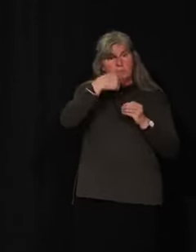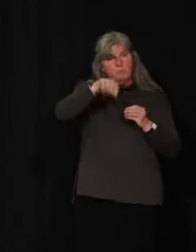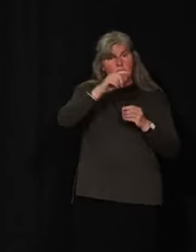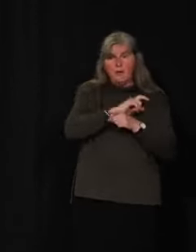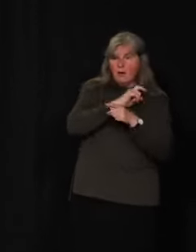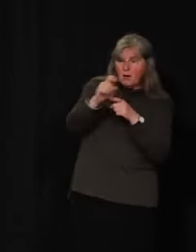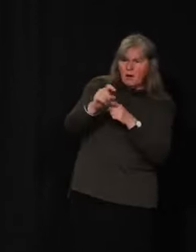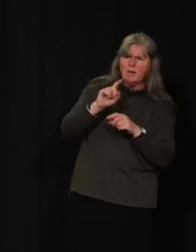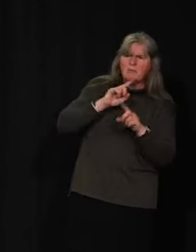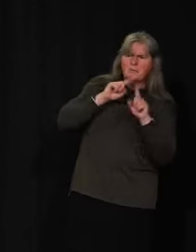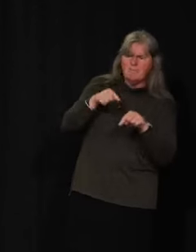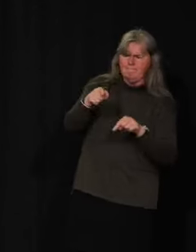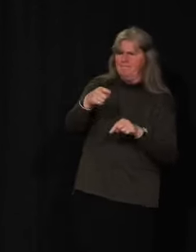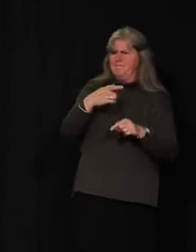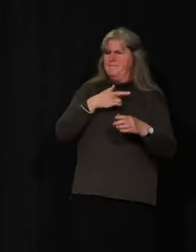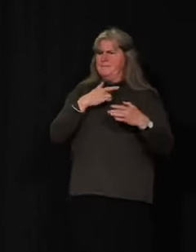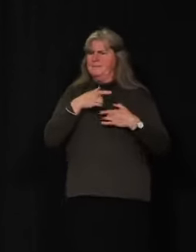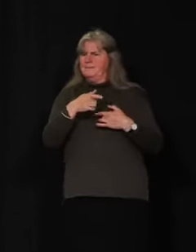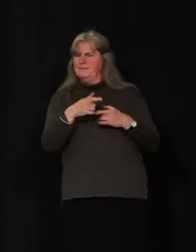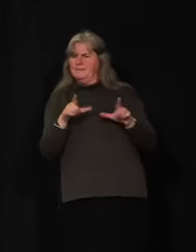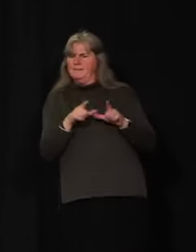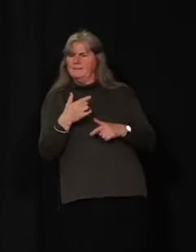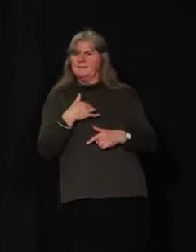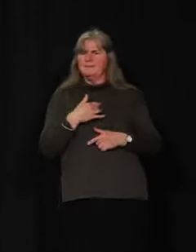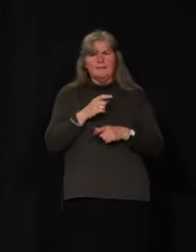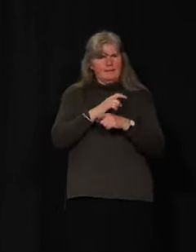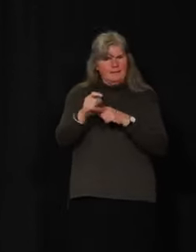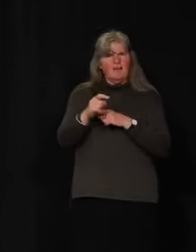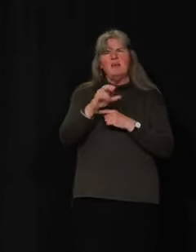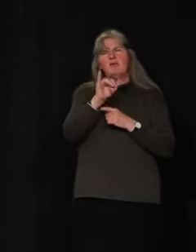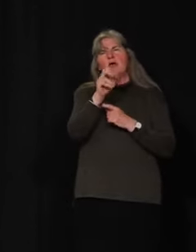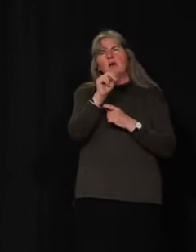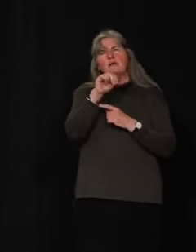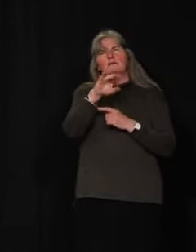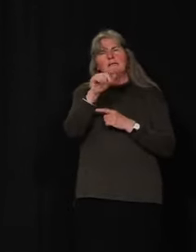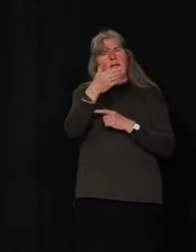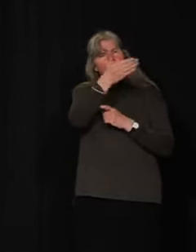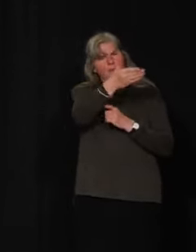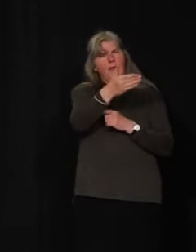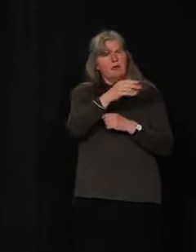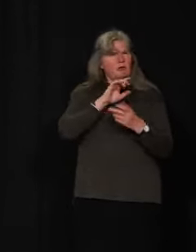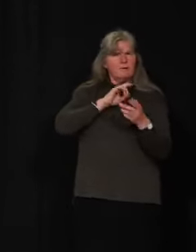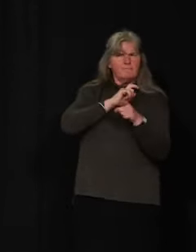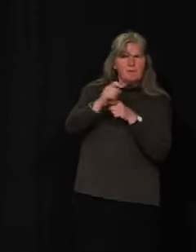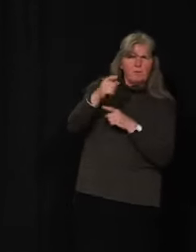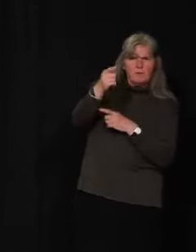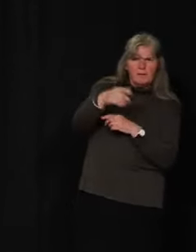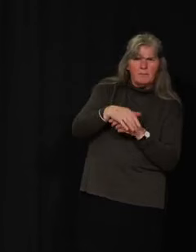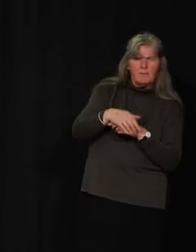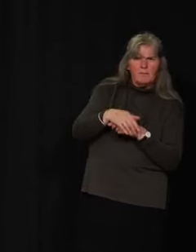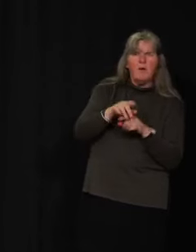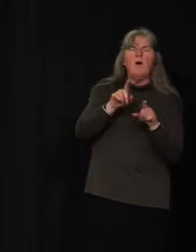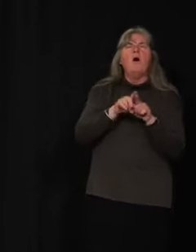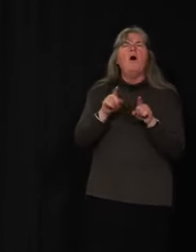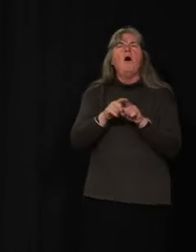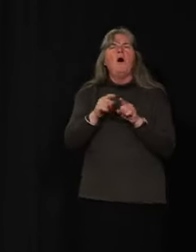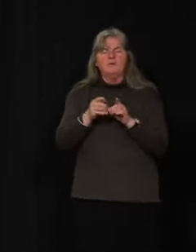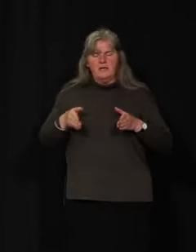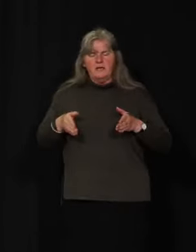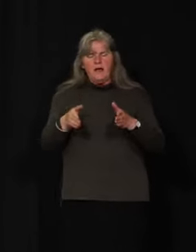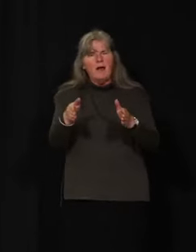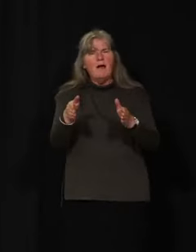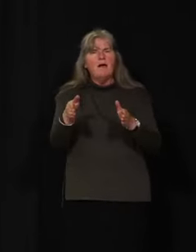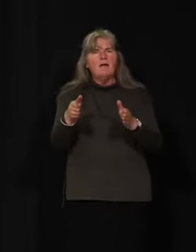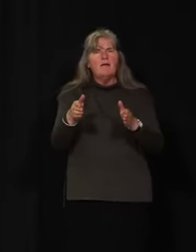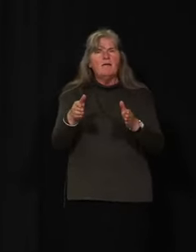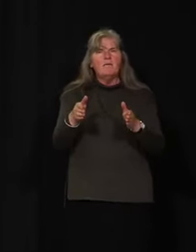Yukoners can report concerns and that number is available on Yukon.ca. We also have set up roadside information stations outside